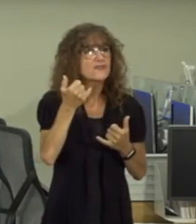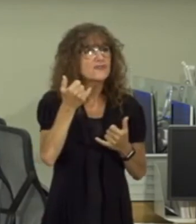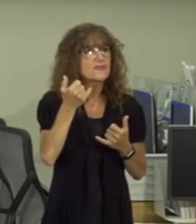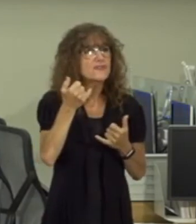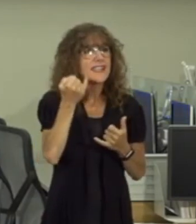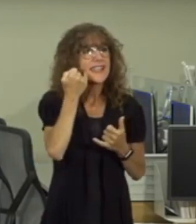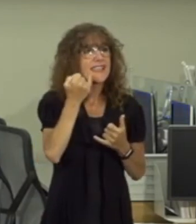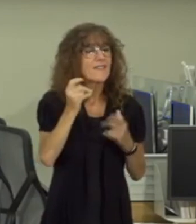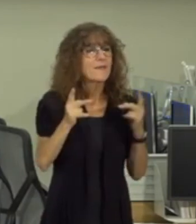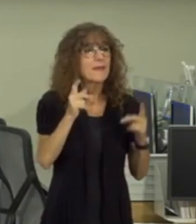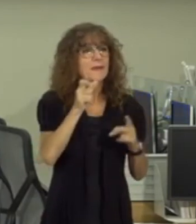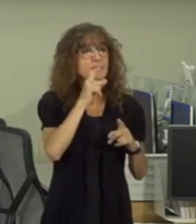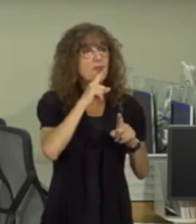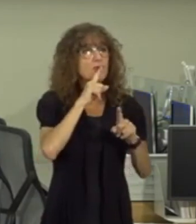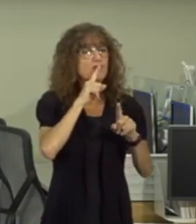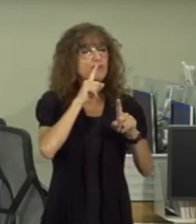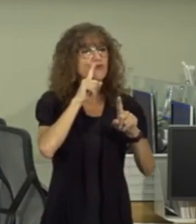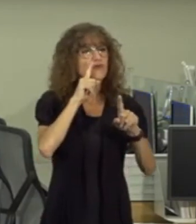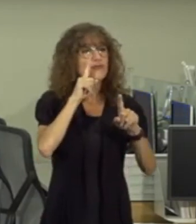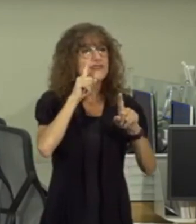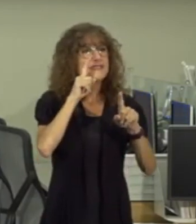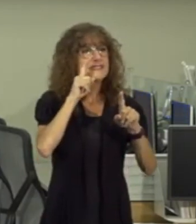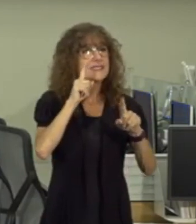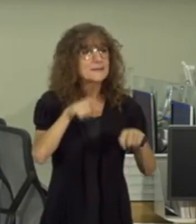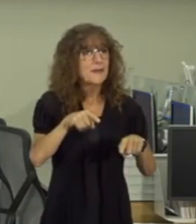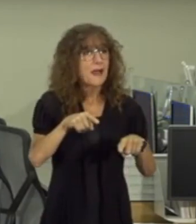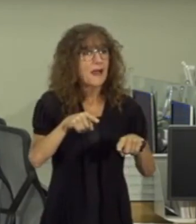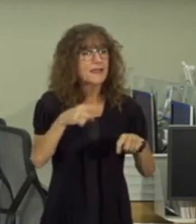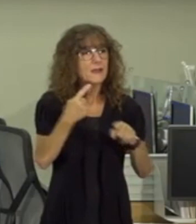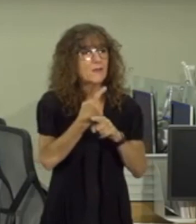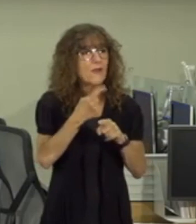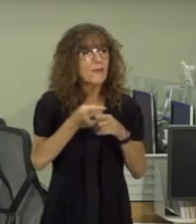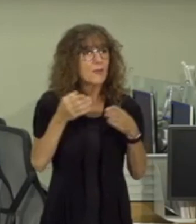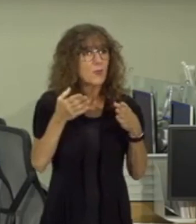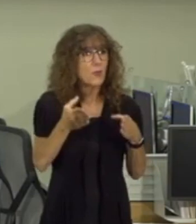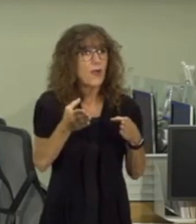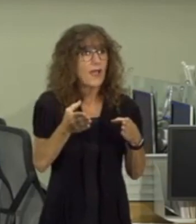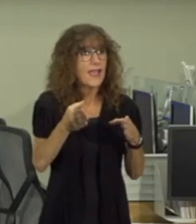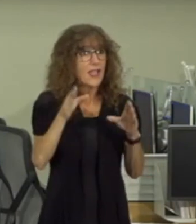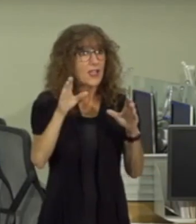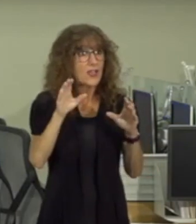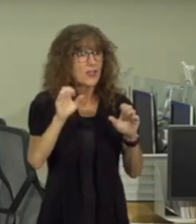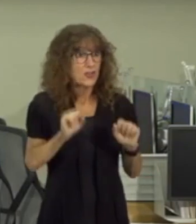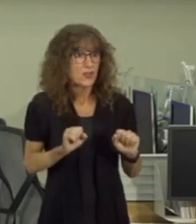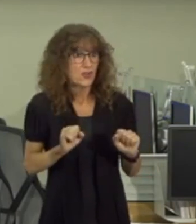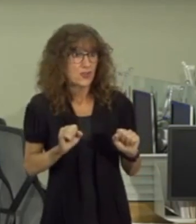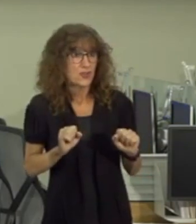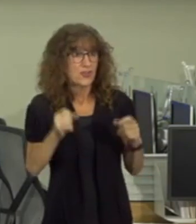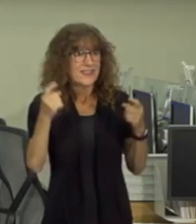if residents don't respond in an adequate or proper way could there be a possible